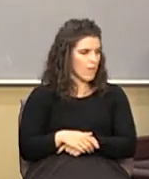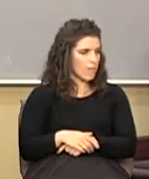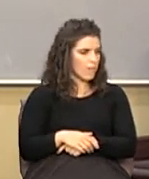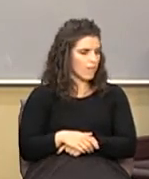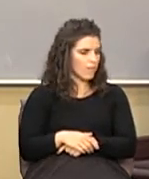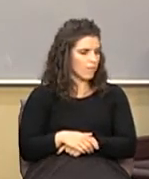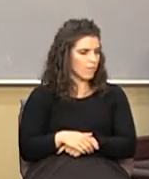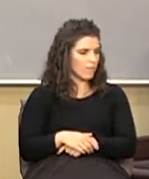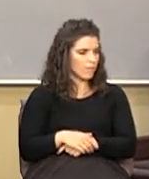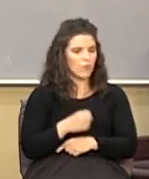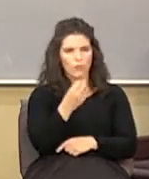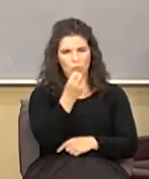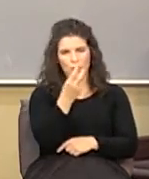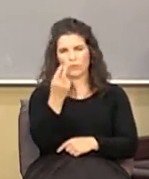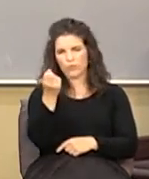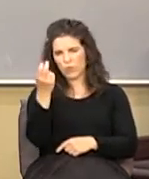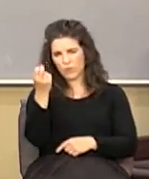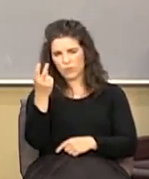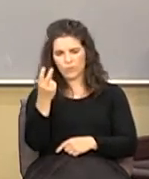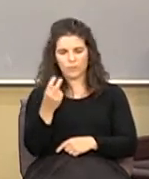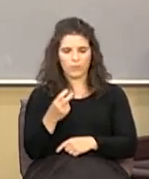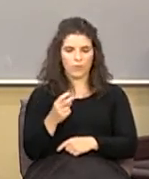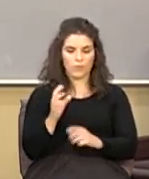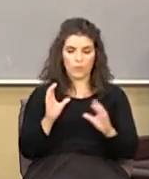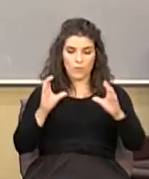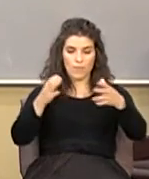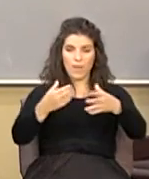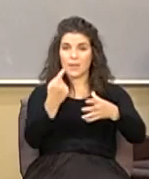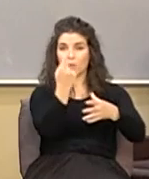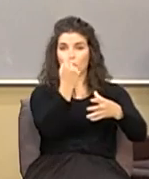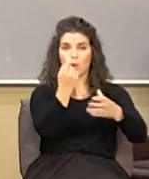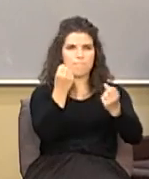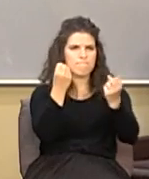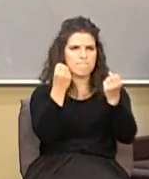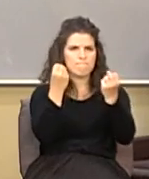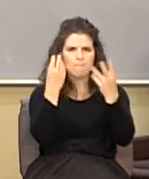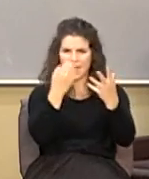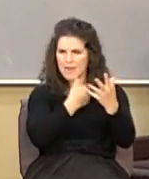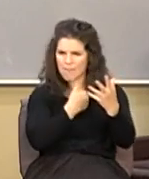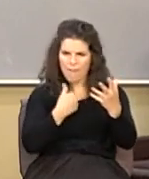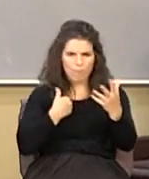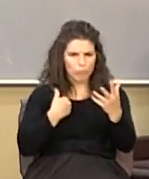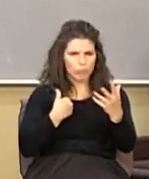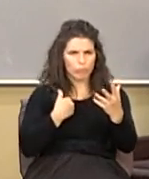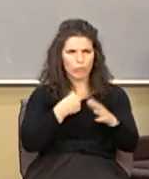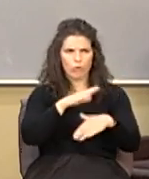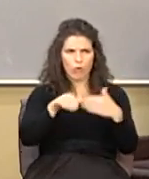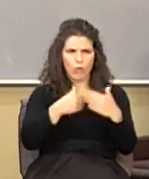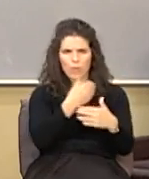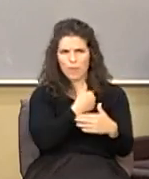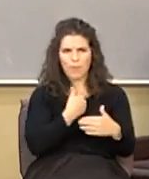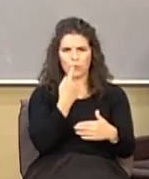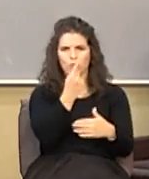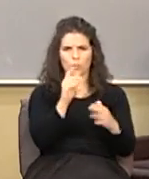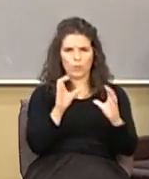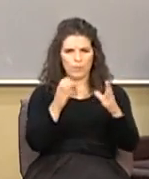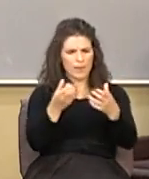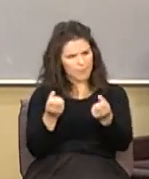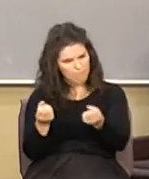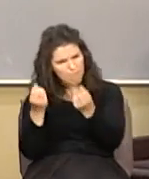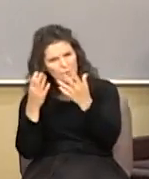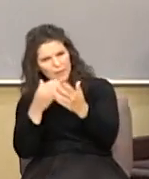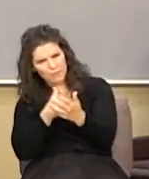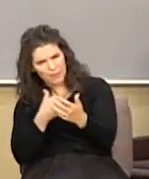for as the body is one and hath many members and all the members of that one body being many